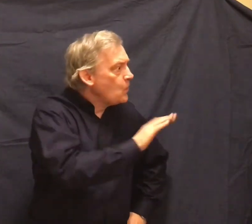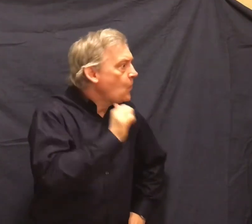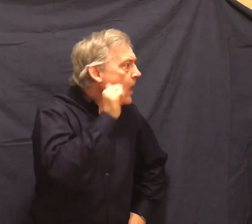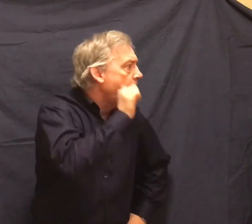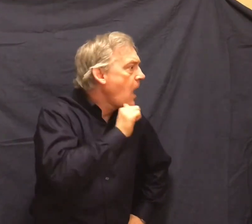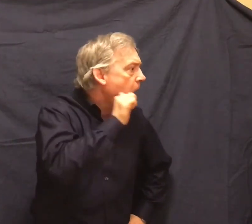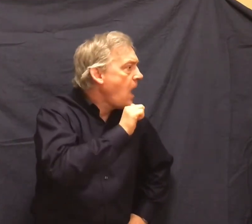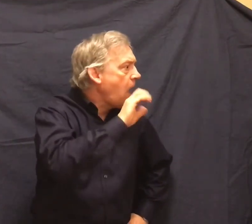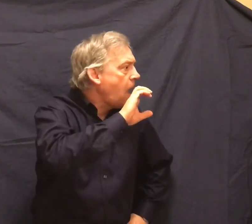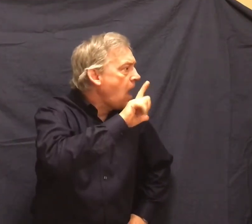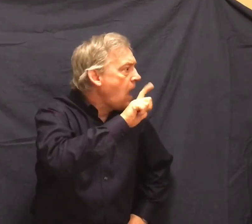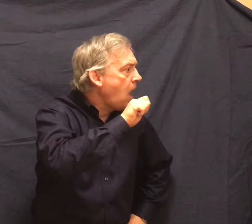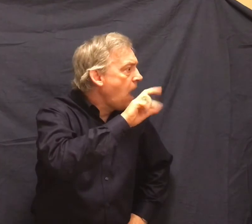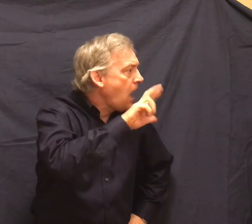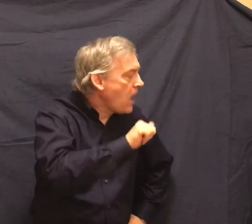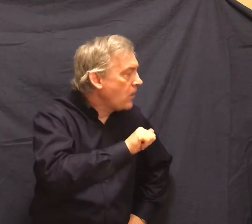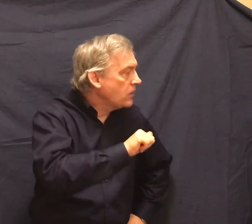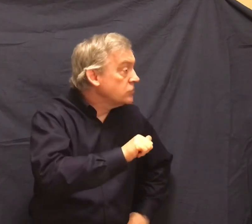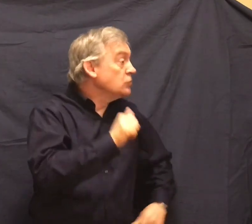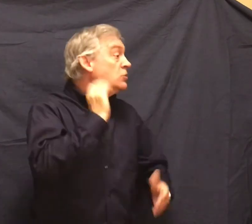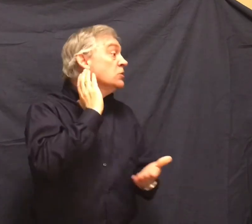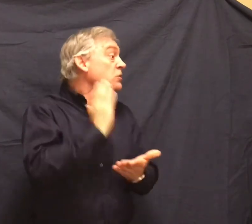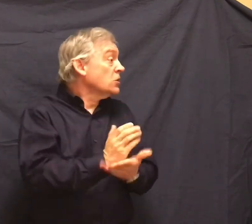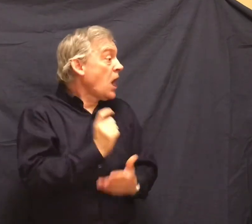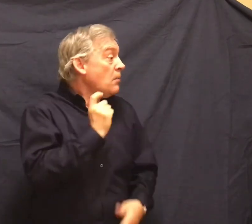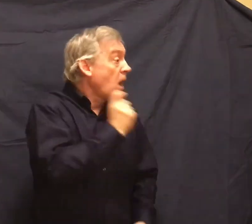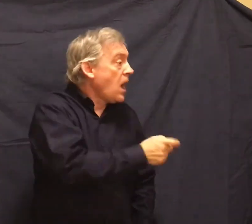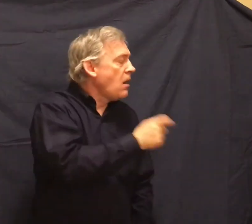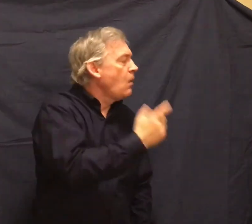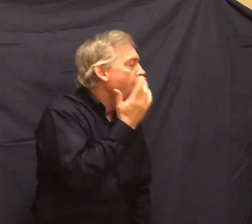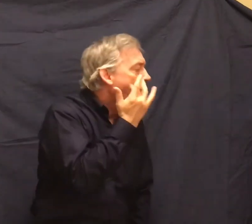And she stopped giving them to you. You always killed them.